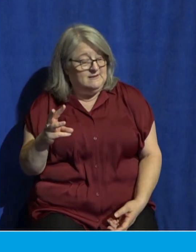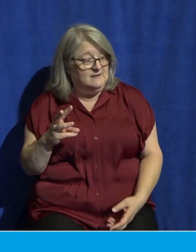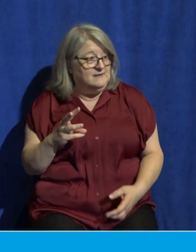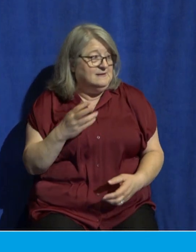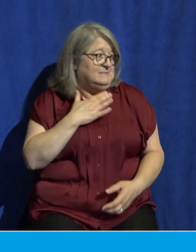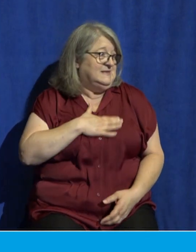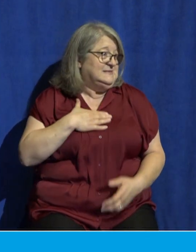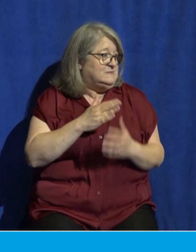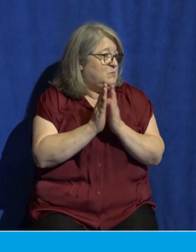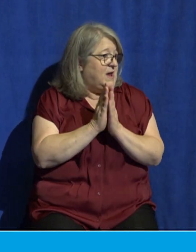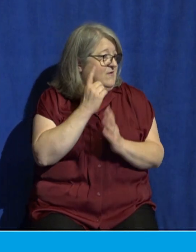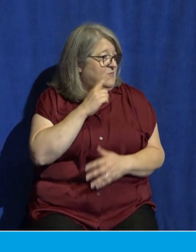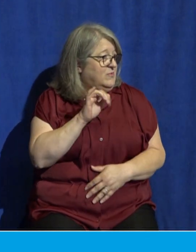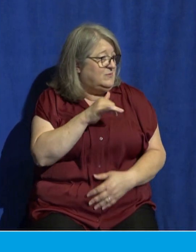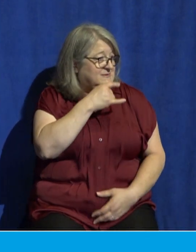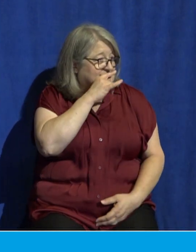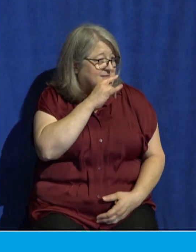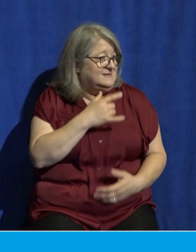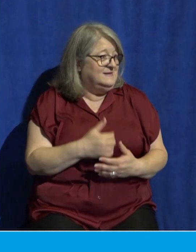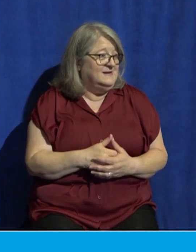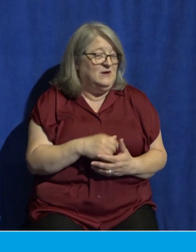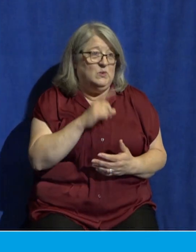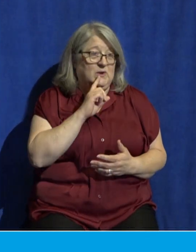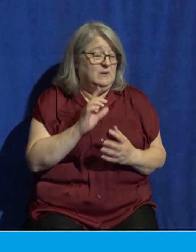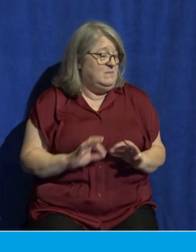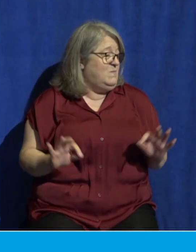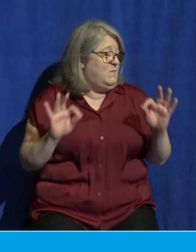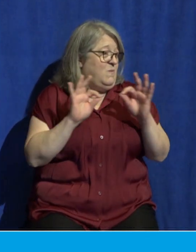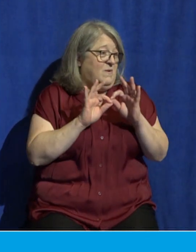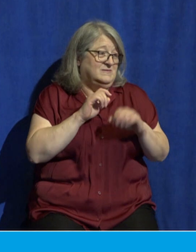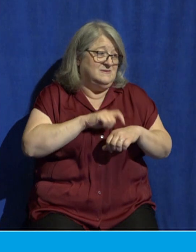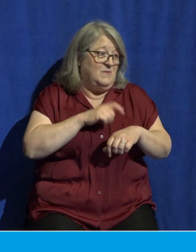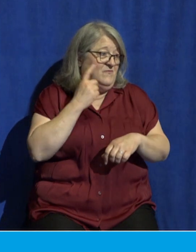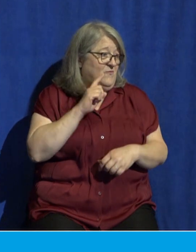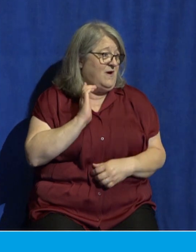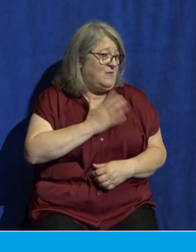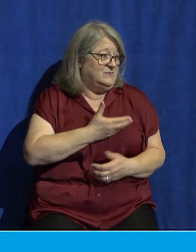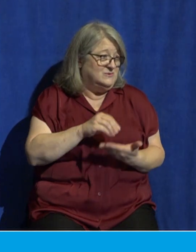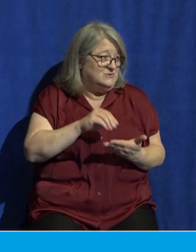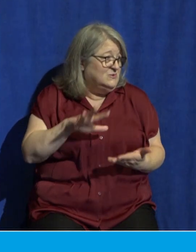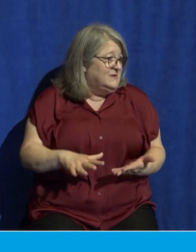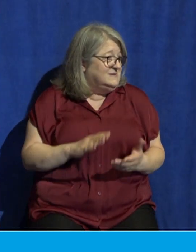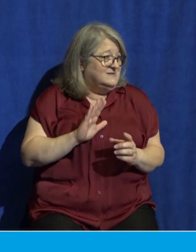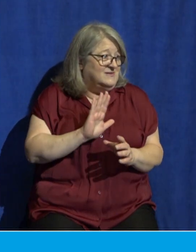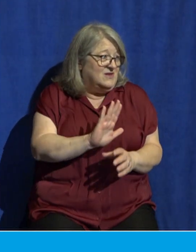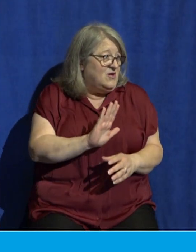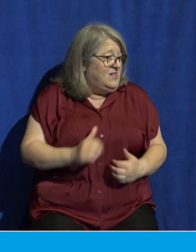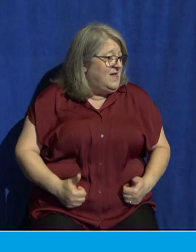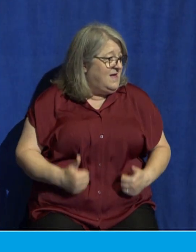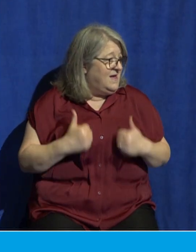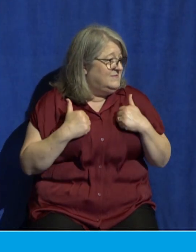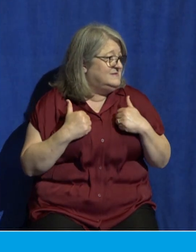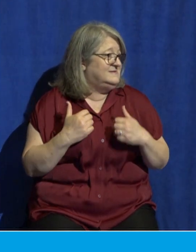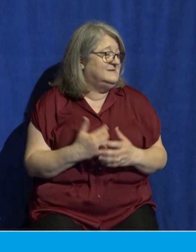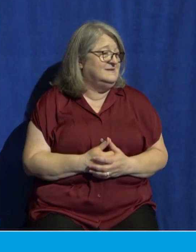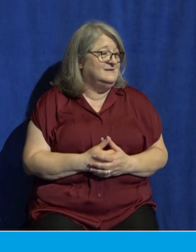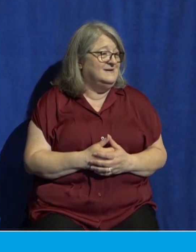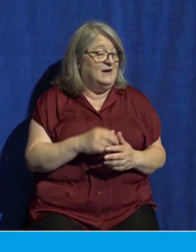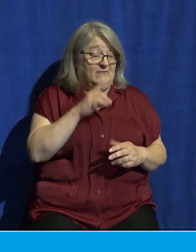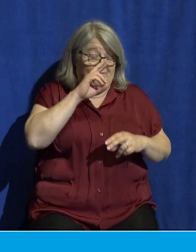really formative time in the life of our students here at our church across all of our different locations. It's a fun time. Get to hang out with